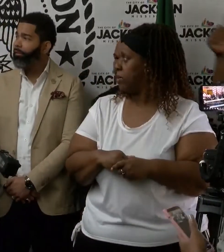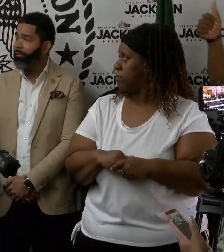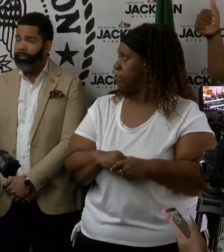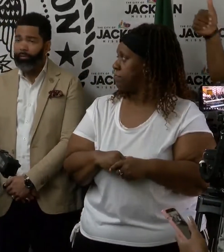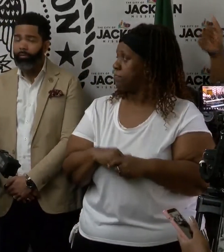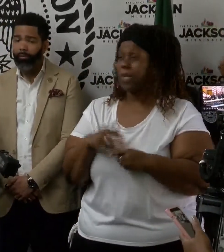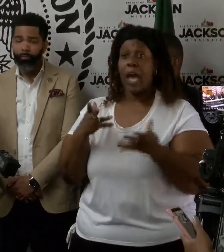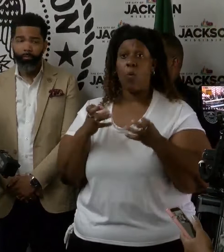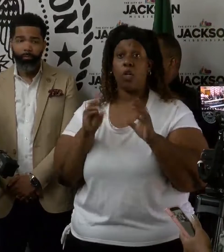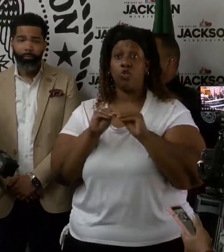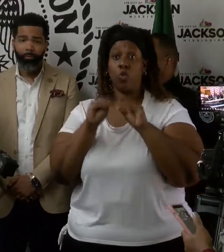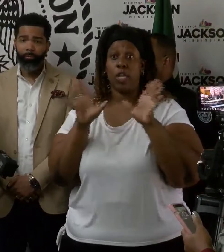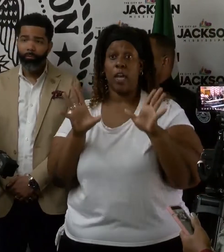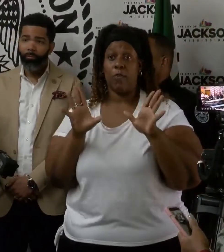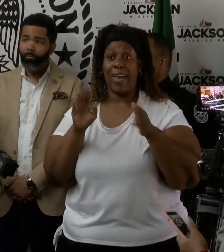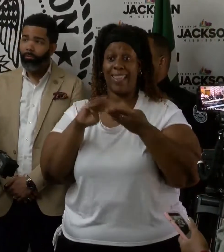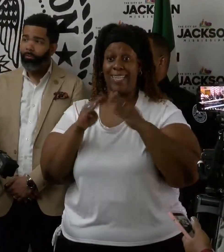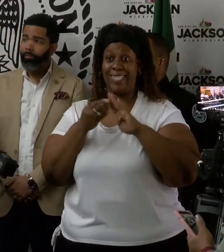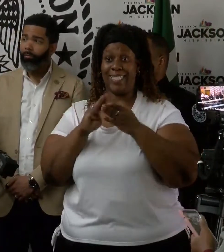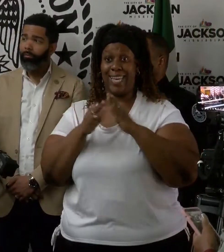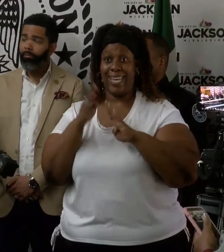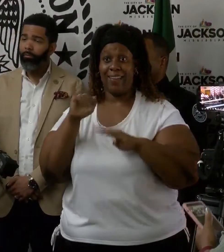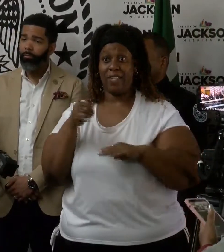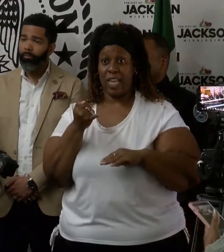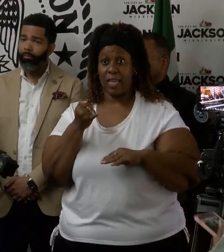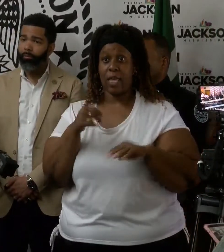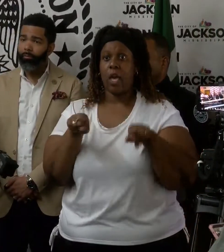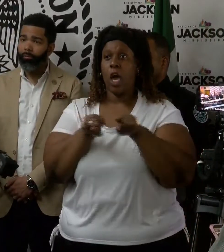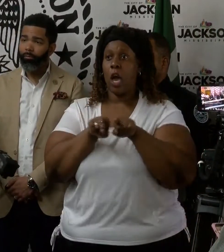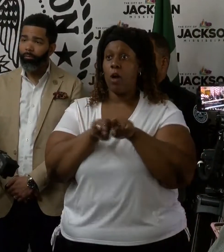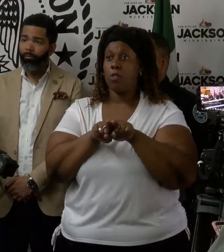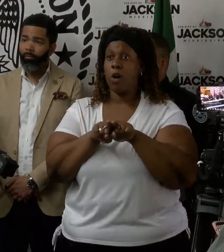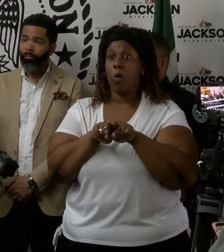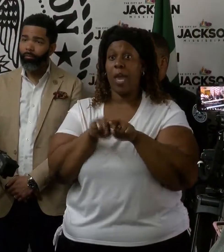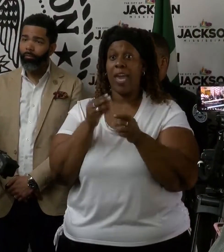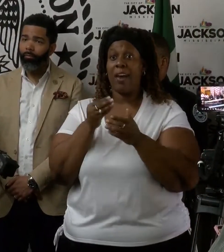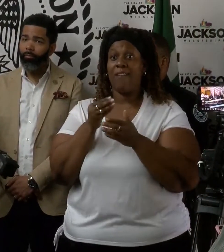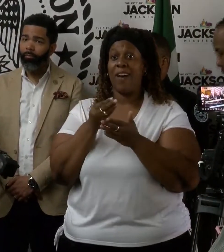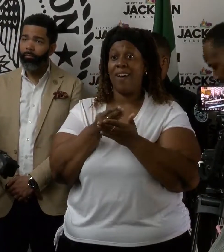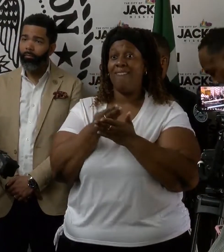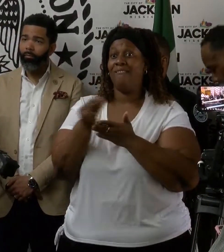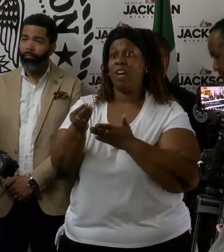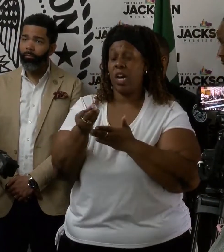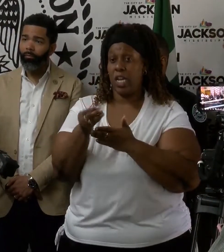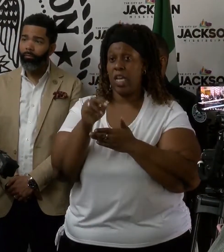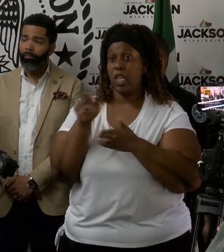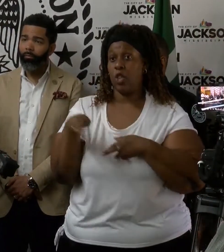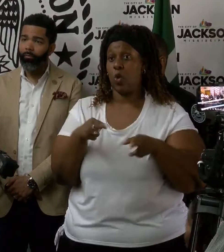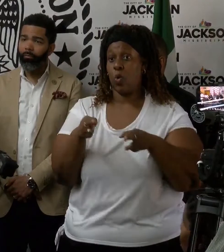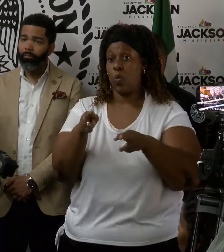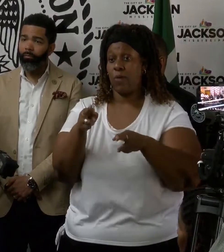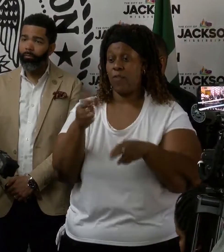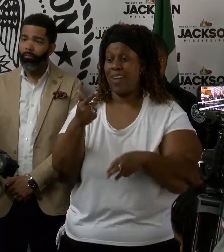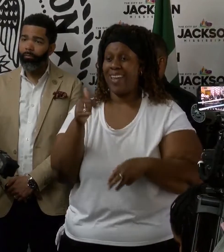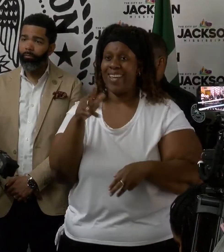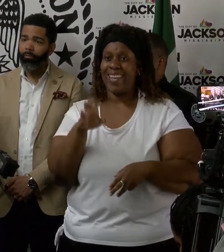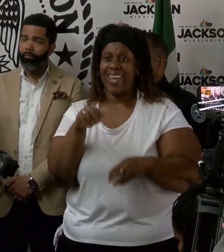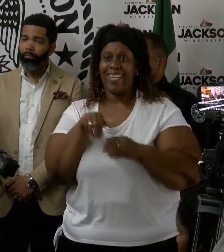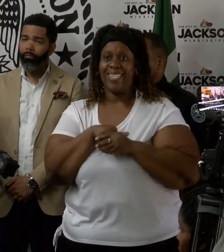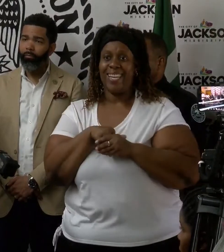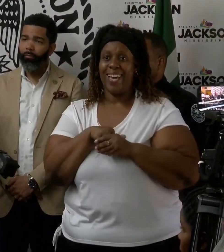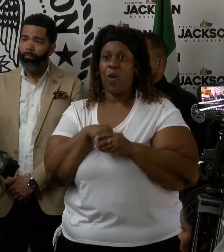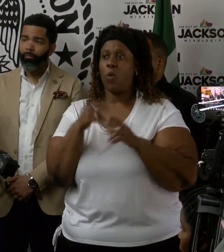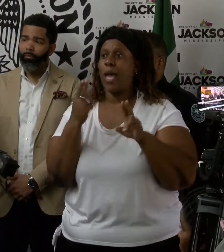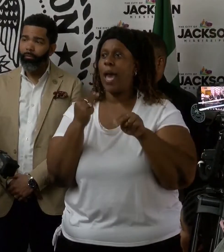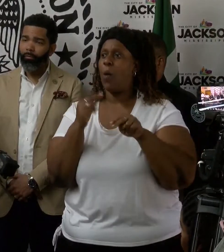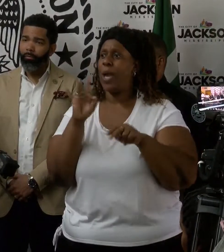the city of Jackson has actually funded the traditional river gauge at Highway 80 in Jackson. That is the